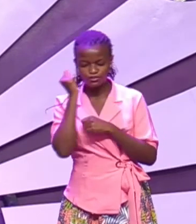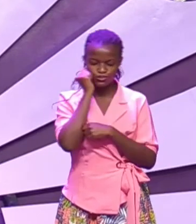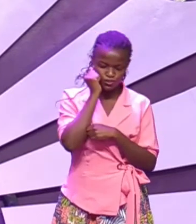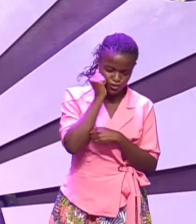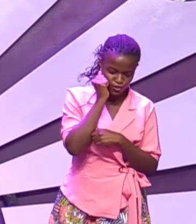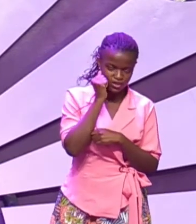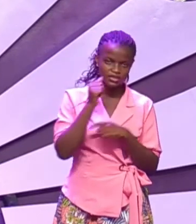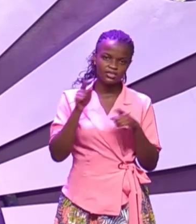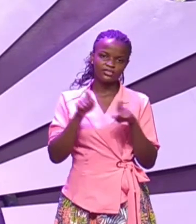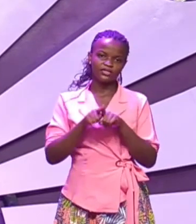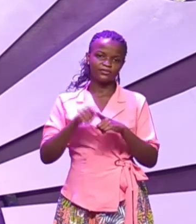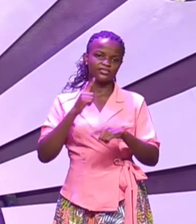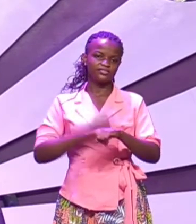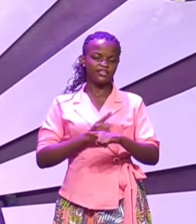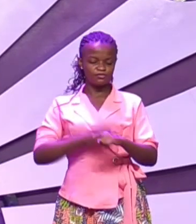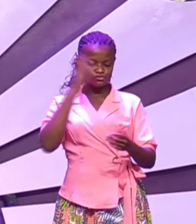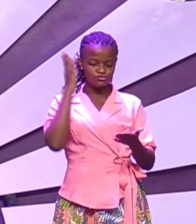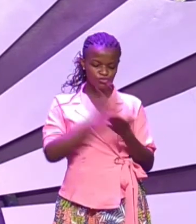and there is a time to stop grieving